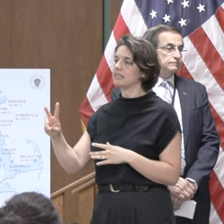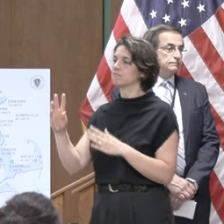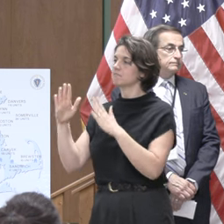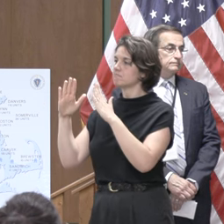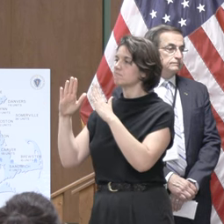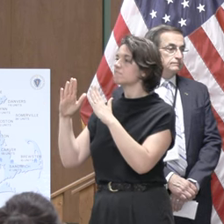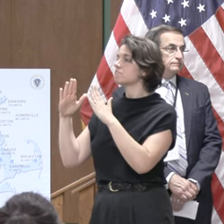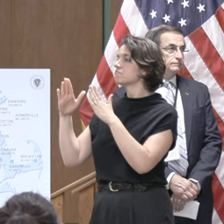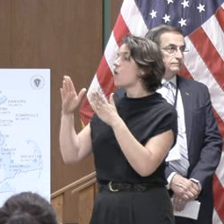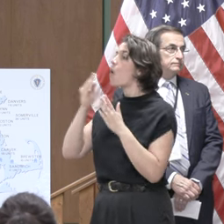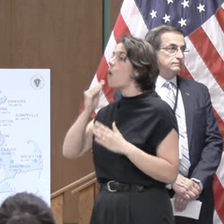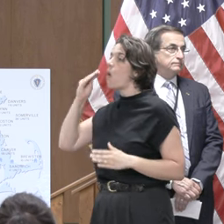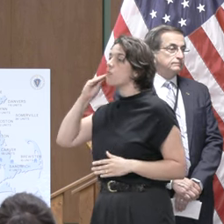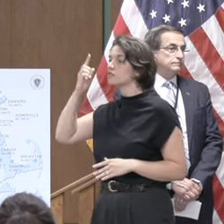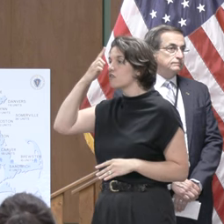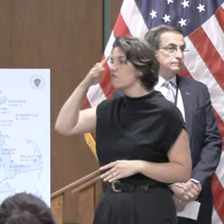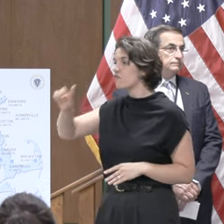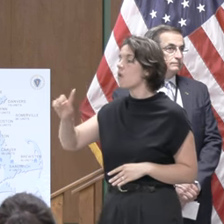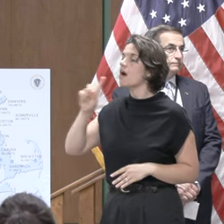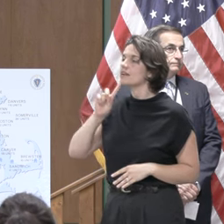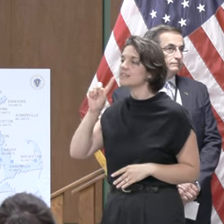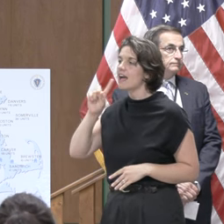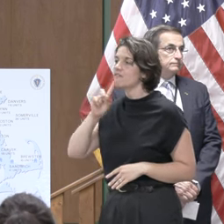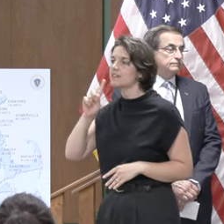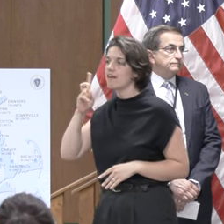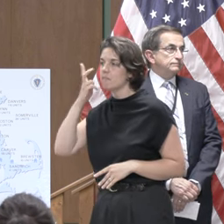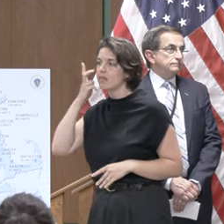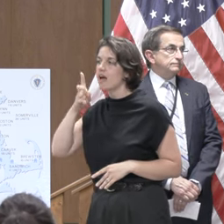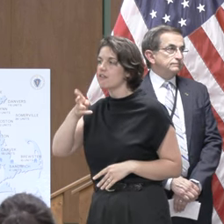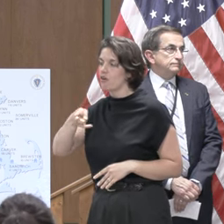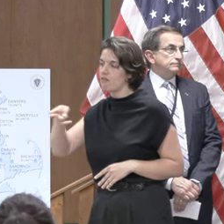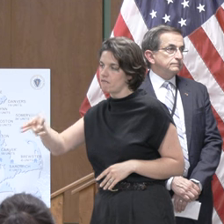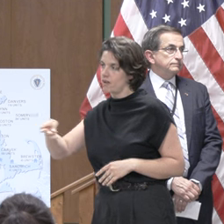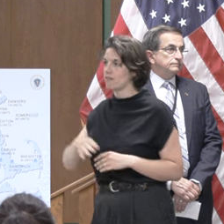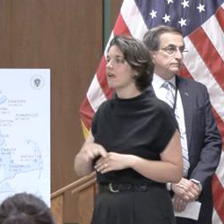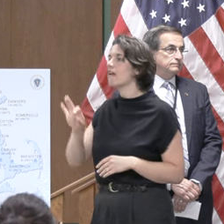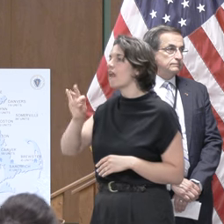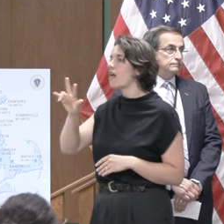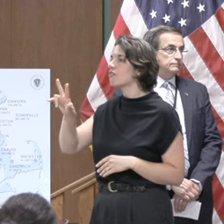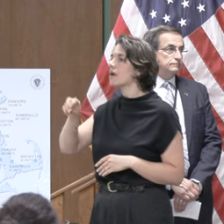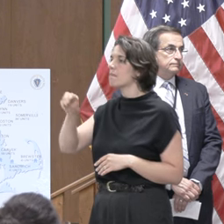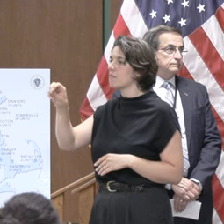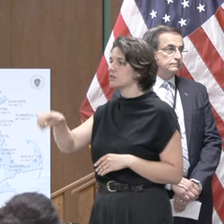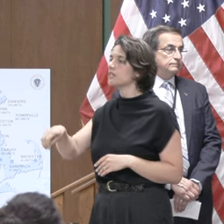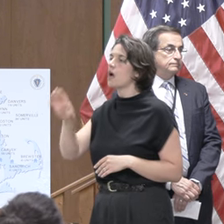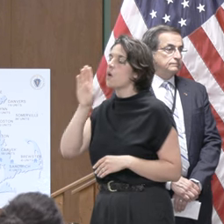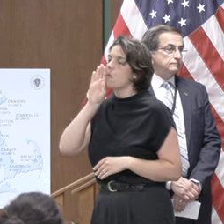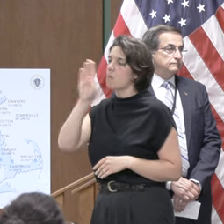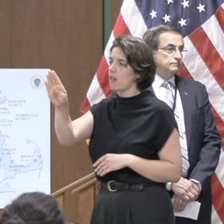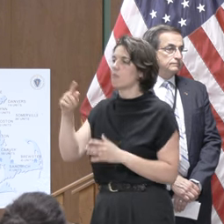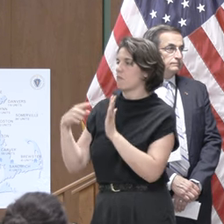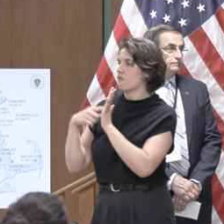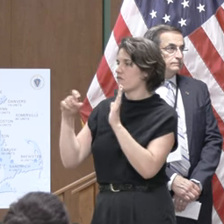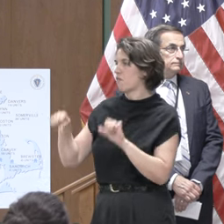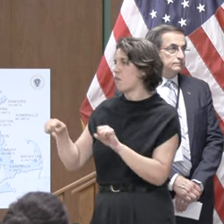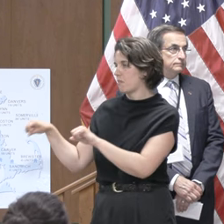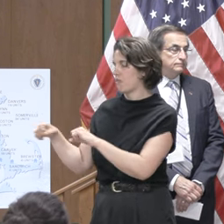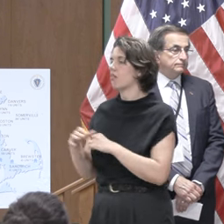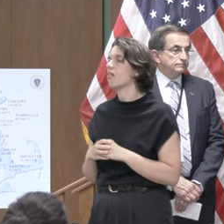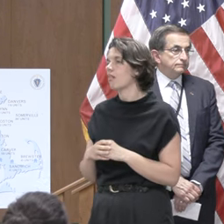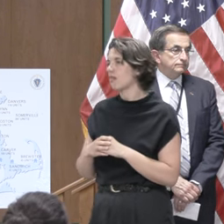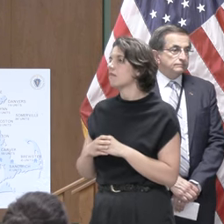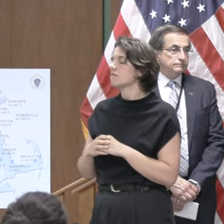93 of those units will be affordable which includes 17 deeply affordable units we need